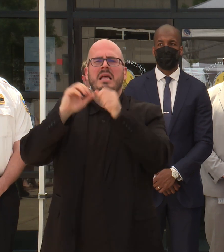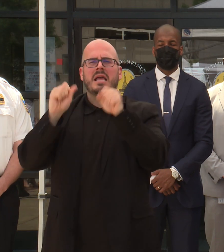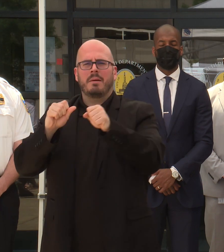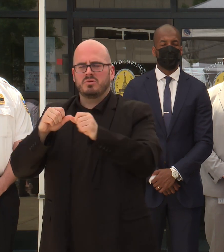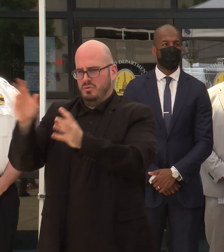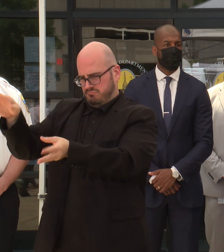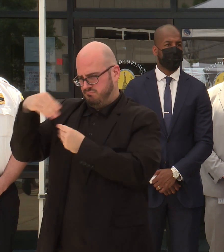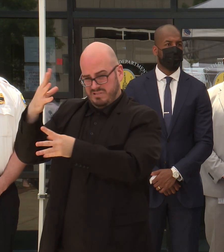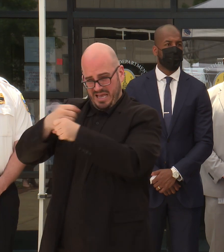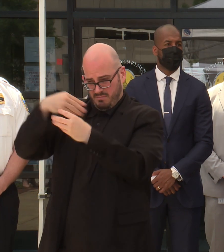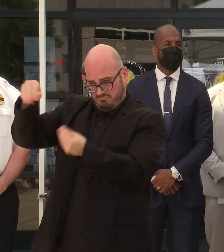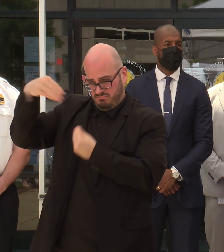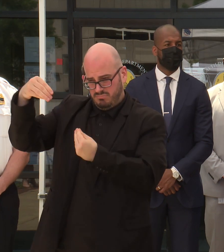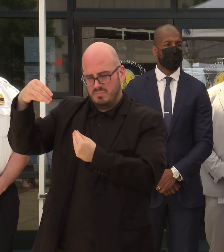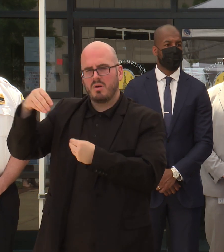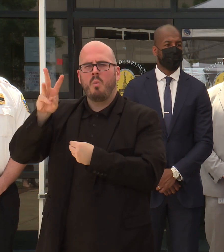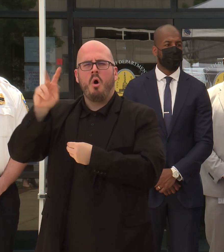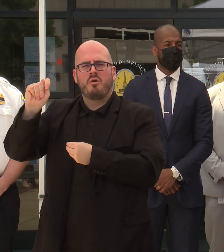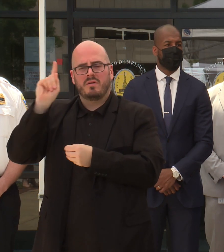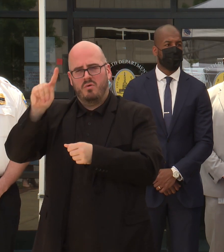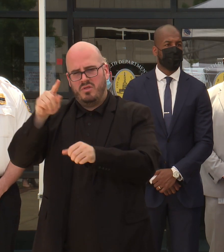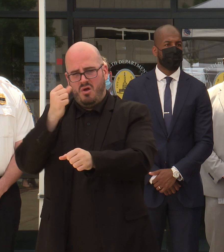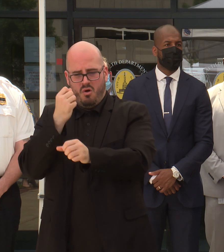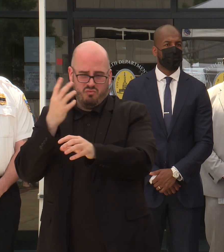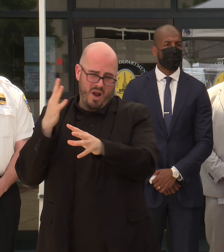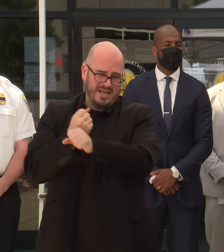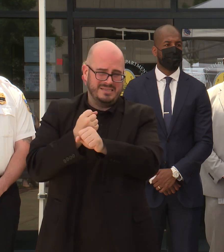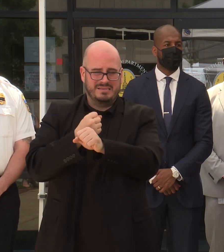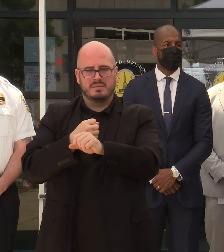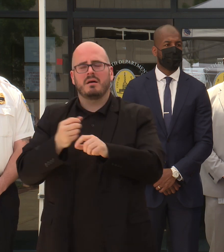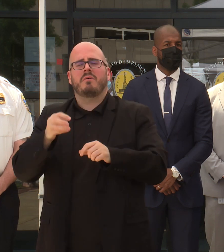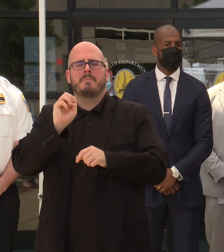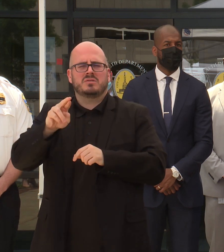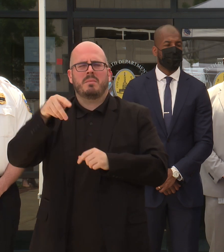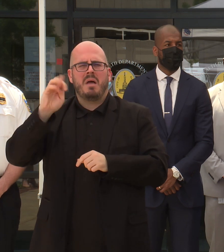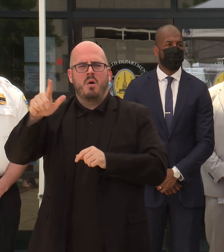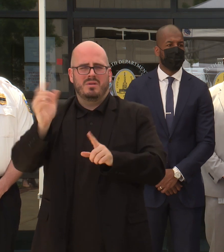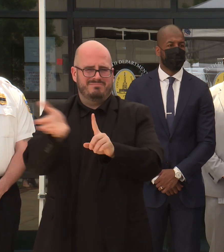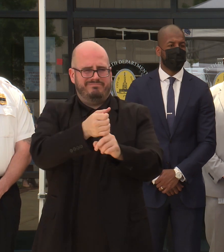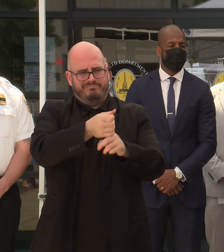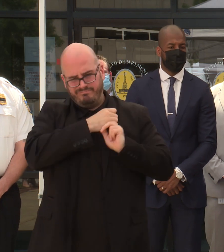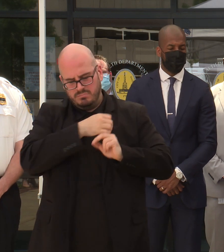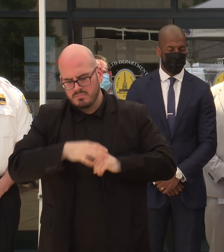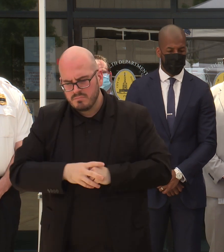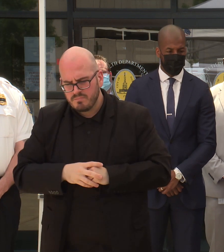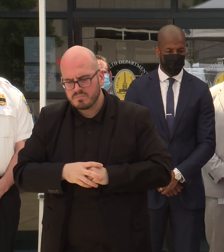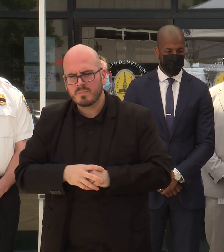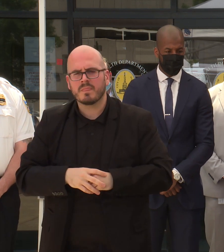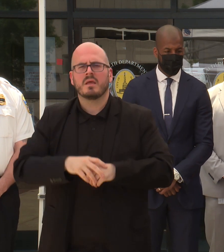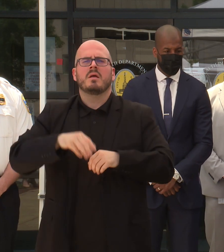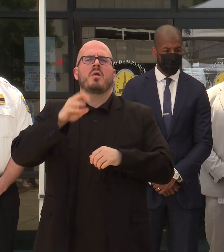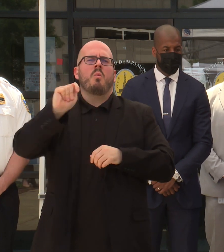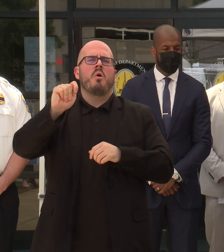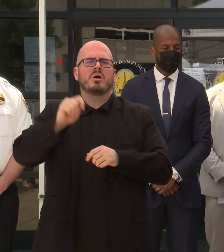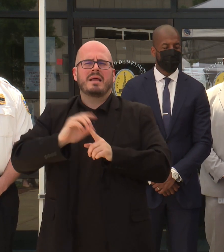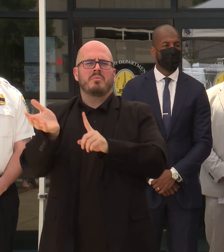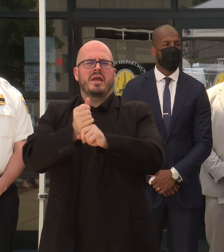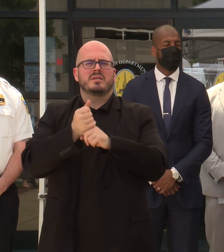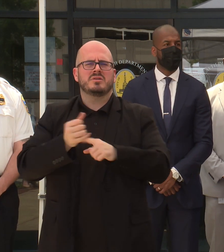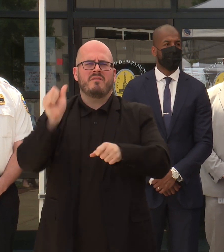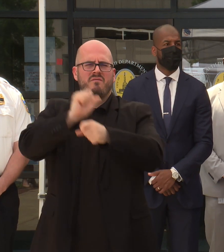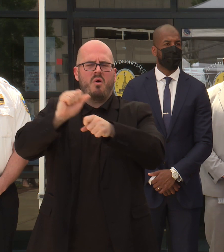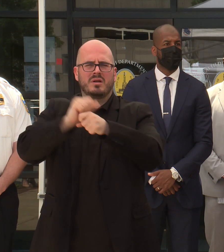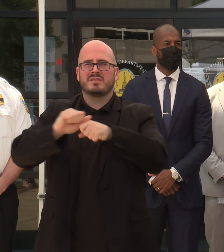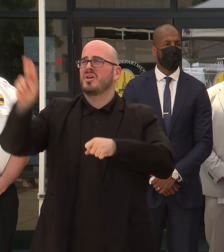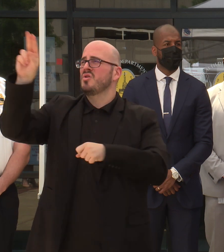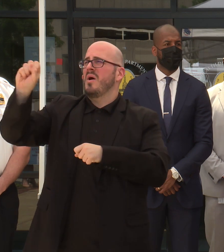arrest warrant for Mr. Powell. Our Warrant Apprehension Task Force and our partners at the